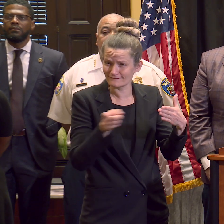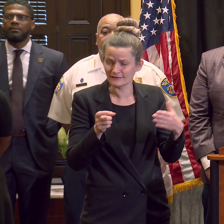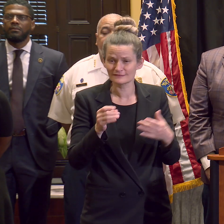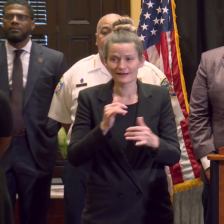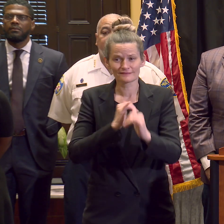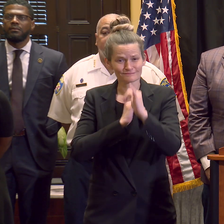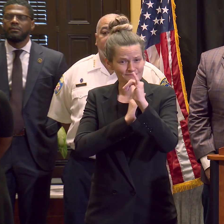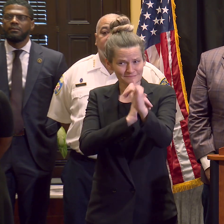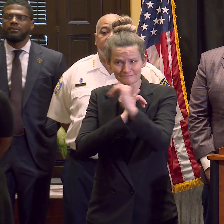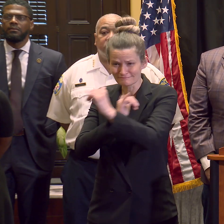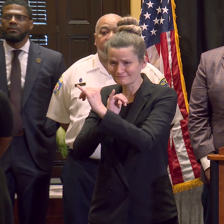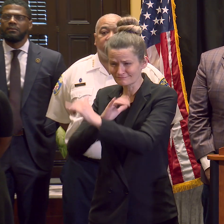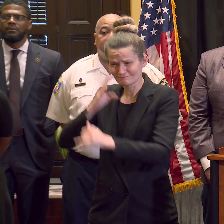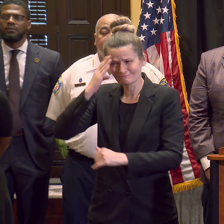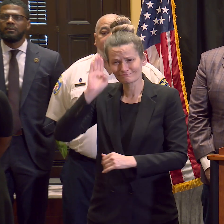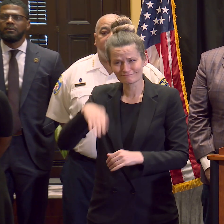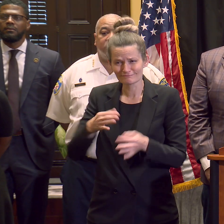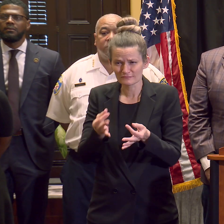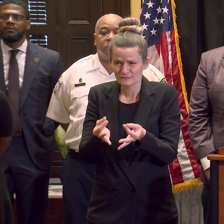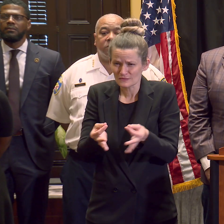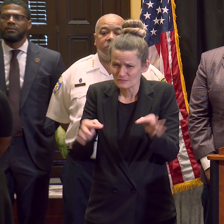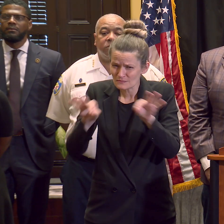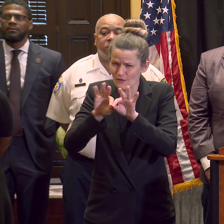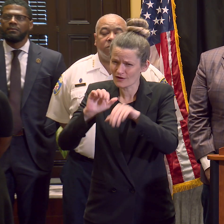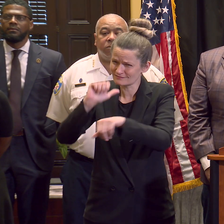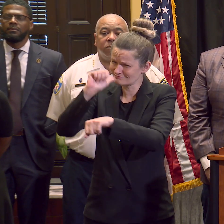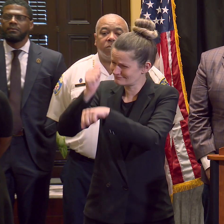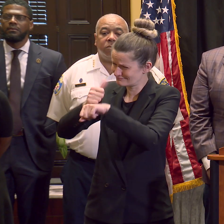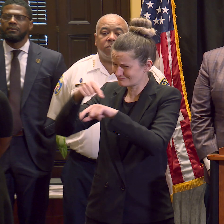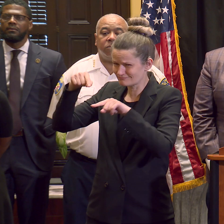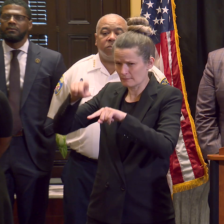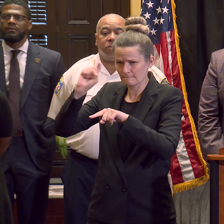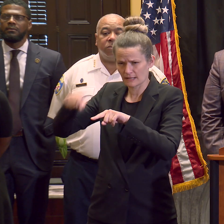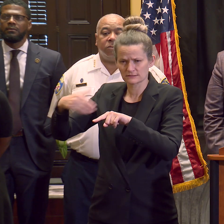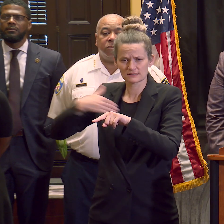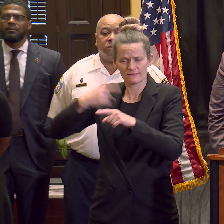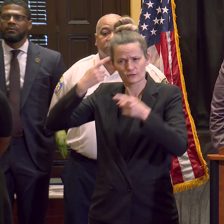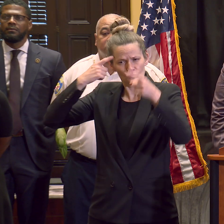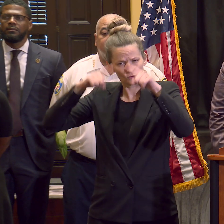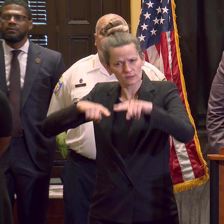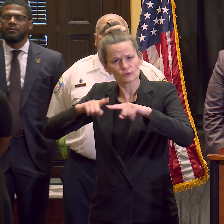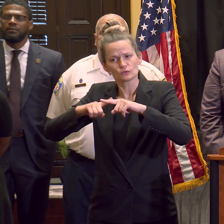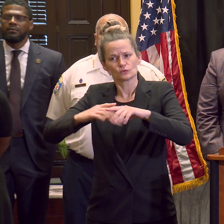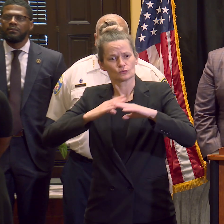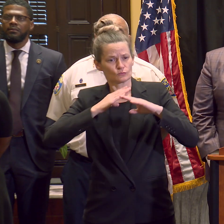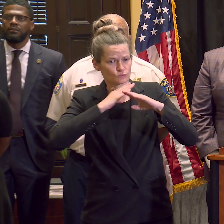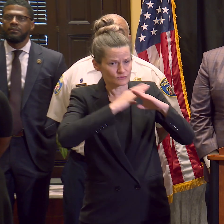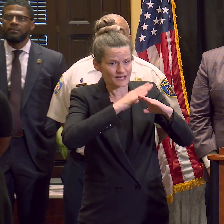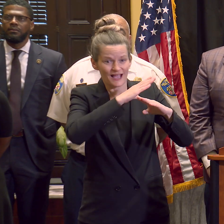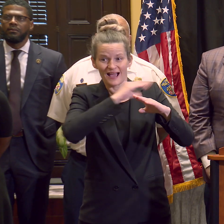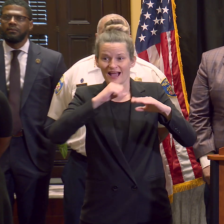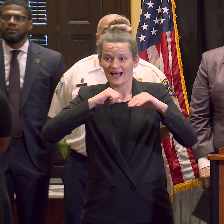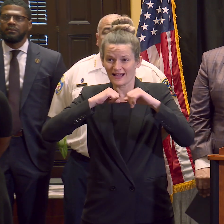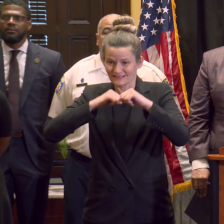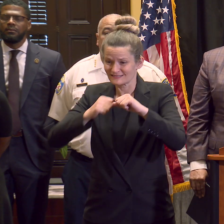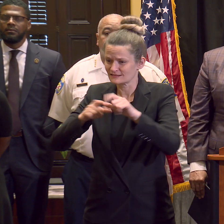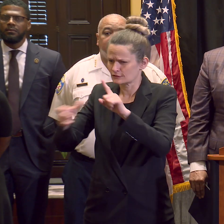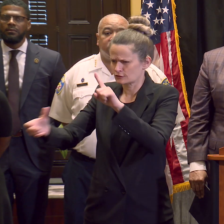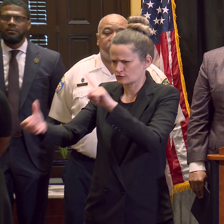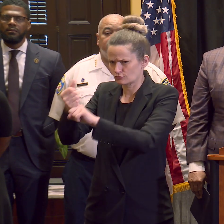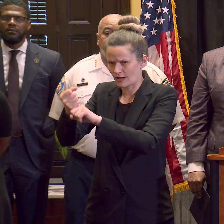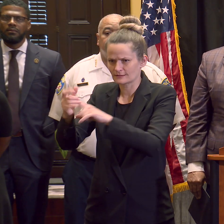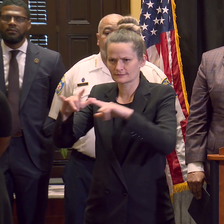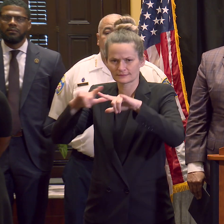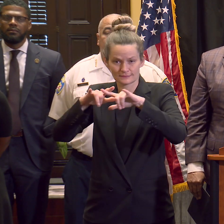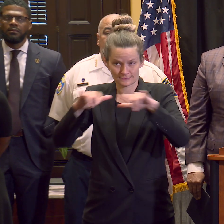of implementing the consent decree, that prevention and apprehension are two sides of the same coin, and that the trust